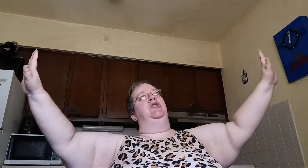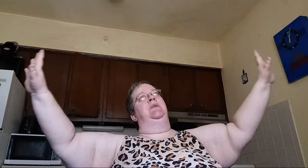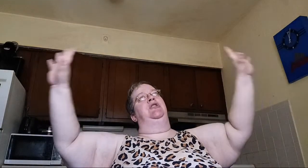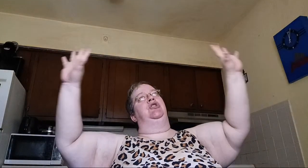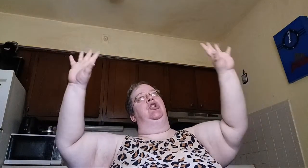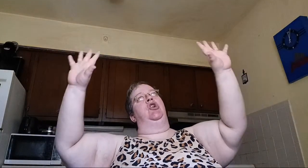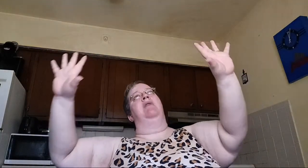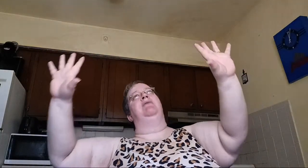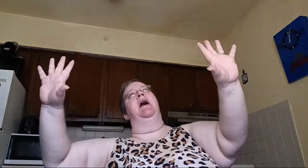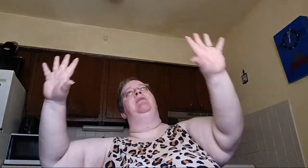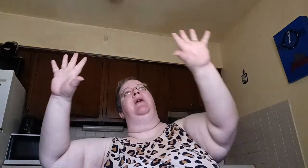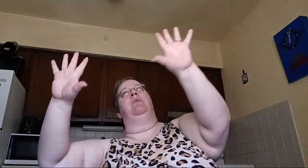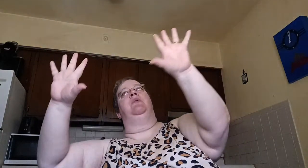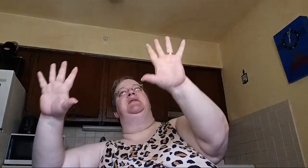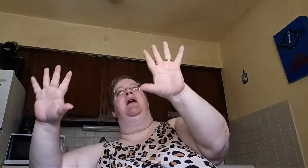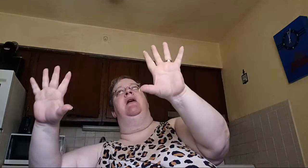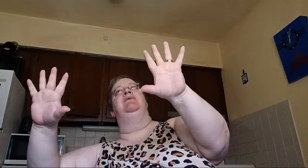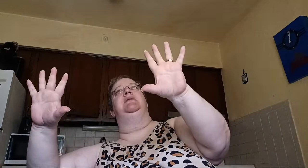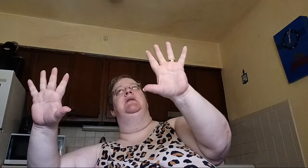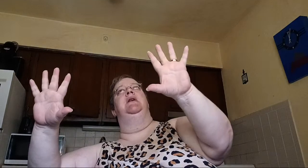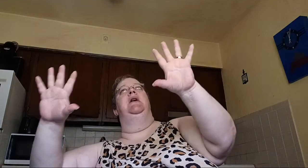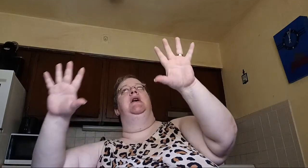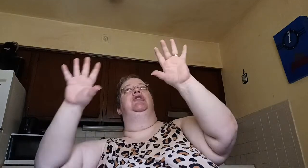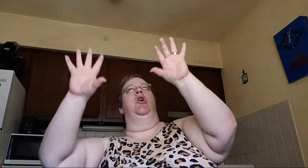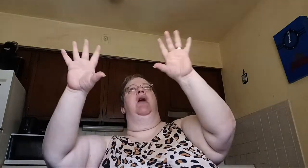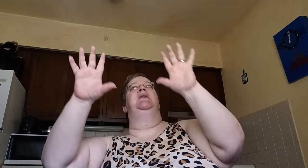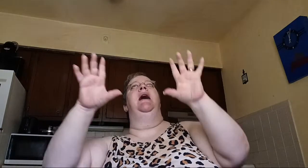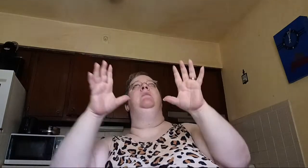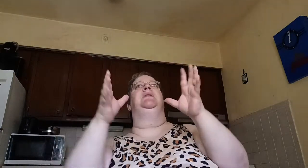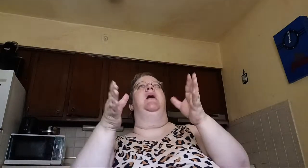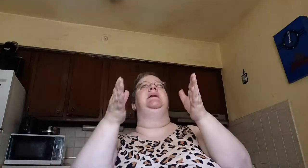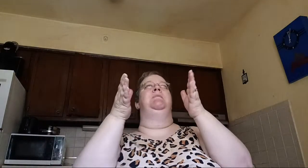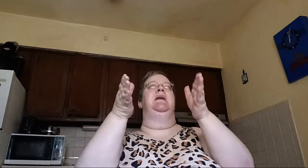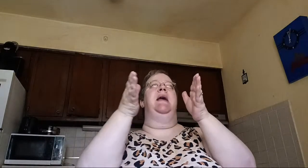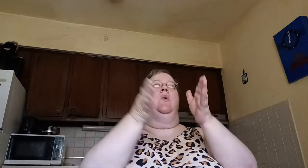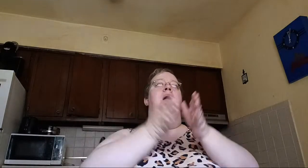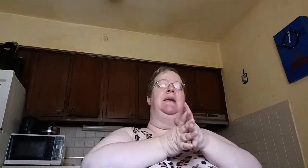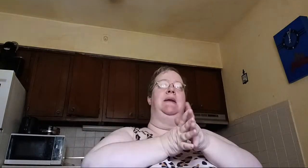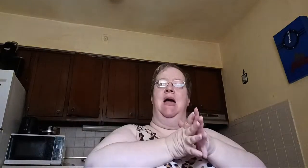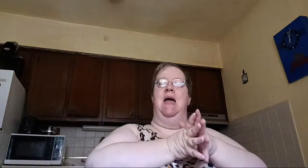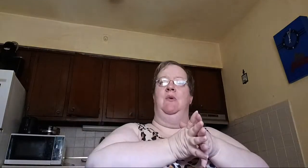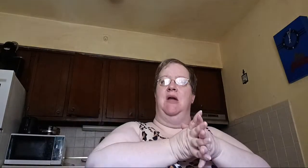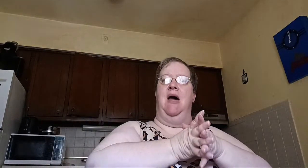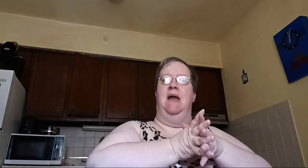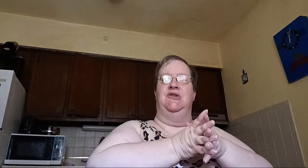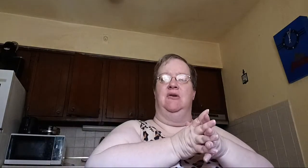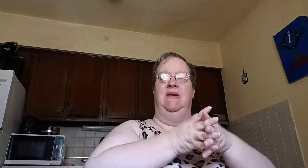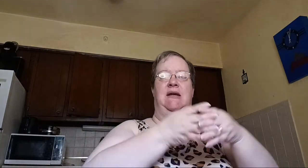to carve time for ourselves, to carve time with God, to make that quality time with God in serving him.